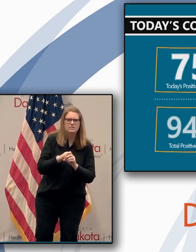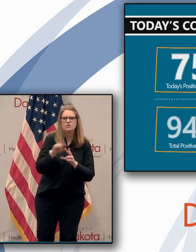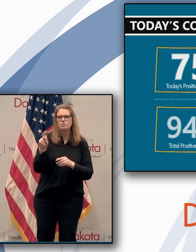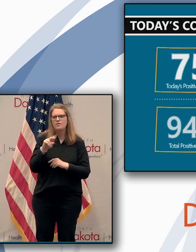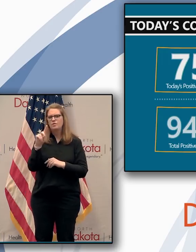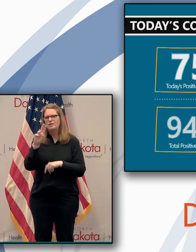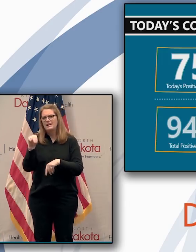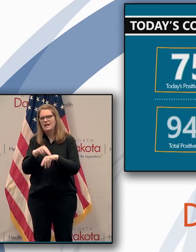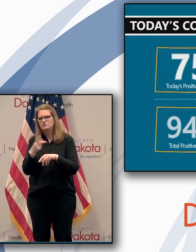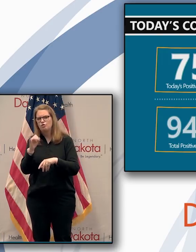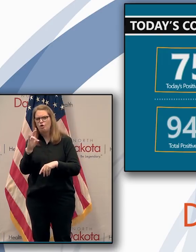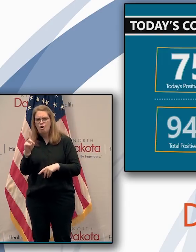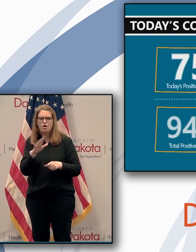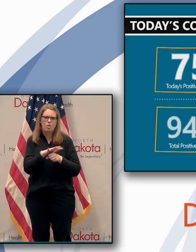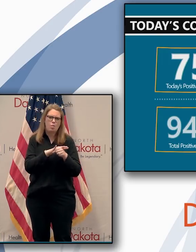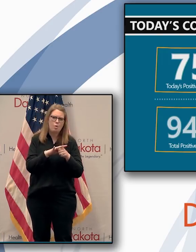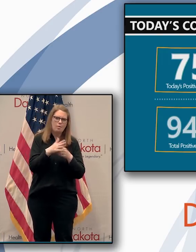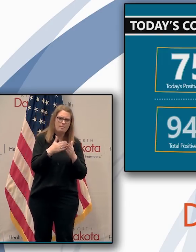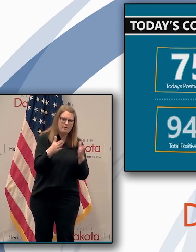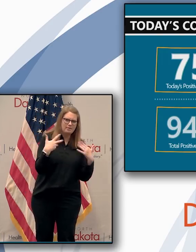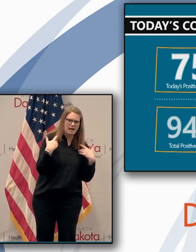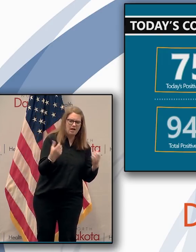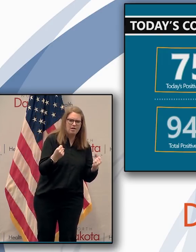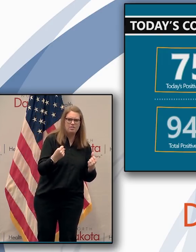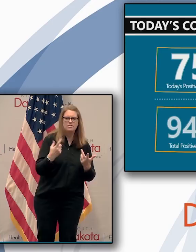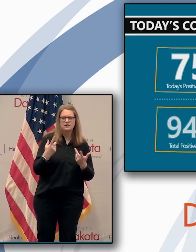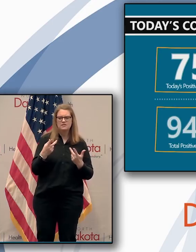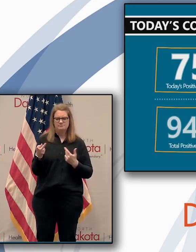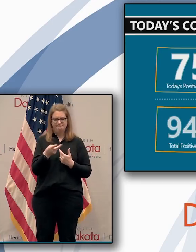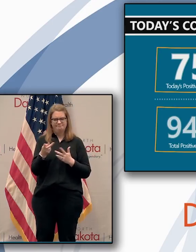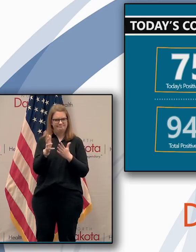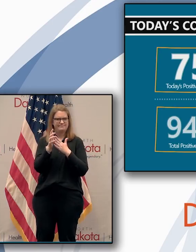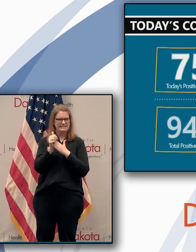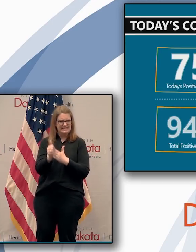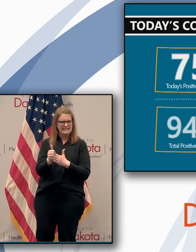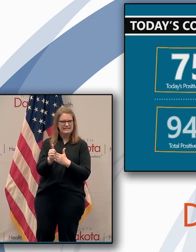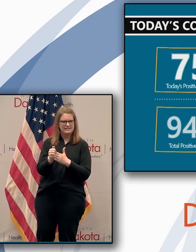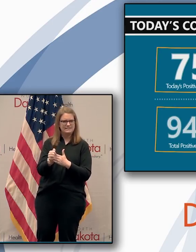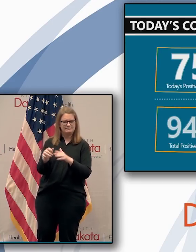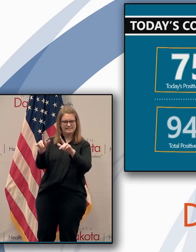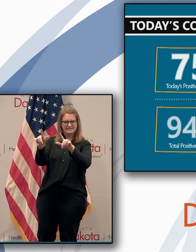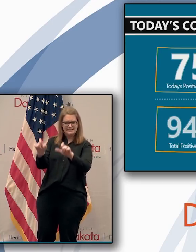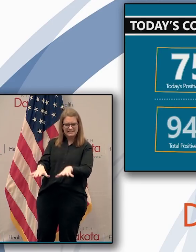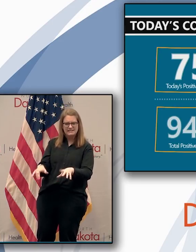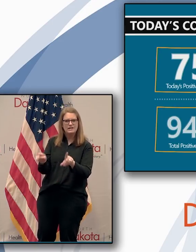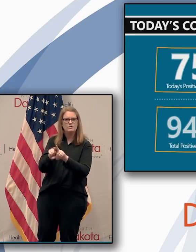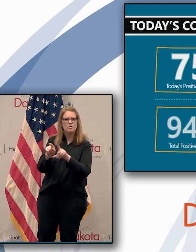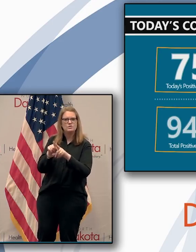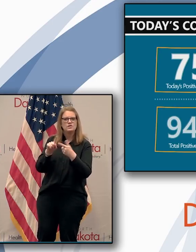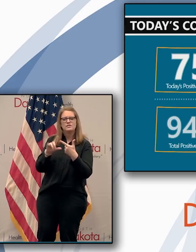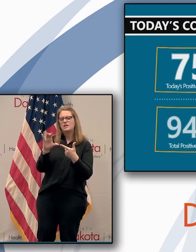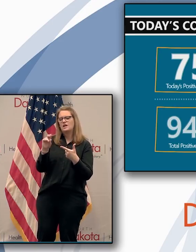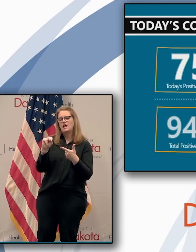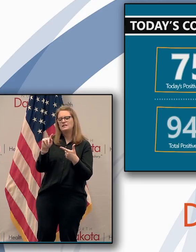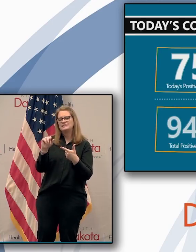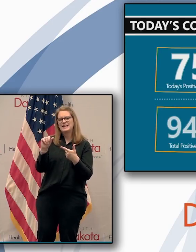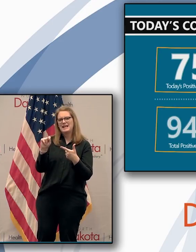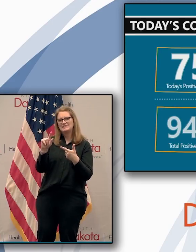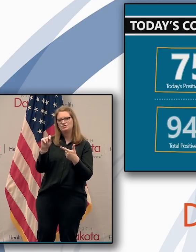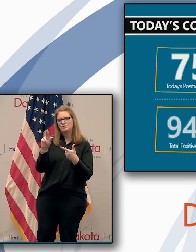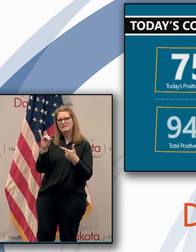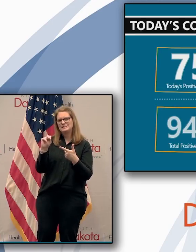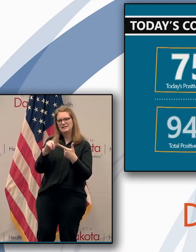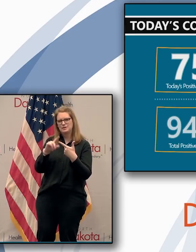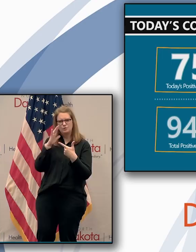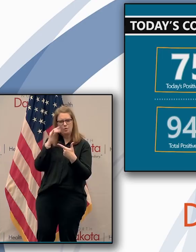National Guard, our teams that are leading the testing and contact tracing, people from North Dakota Department of Health, but big team